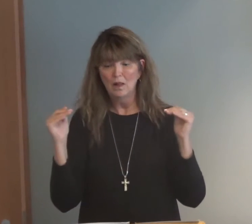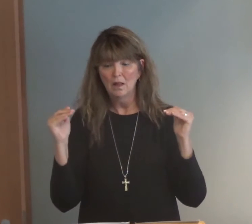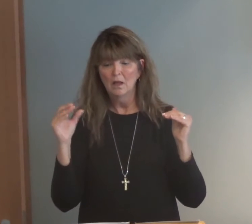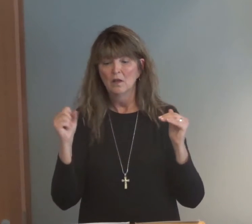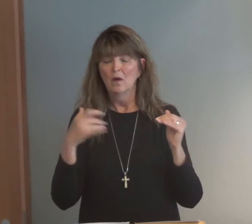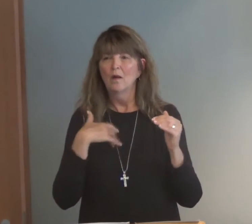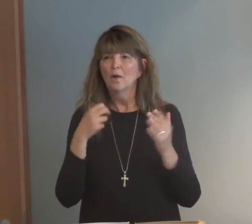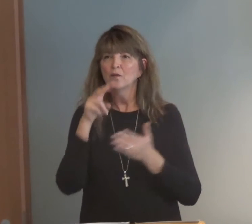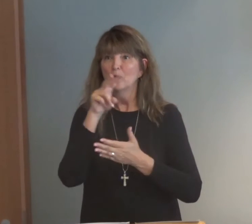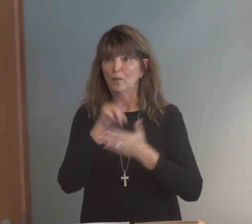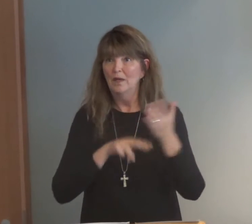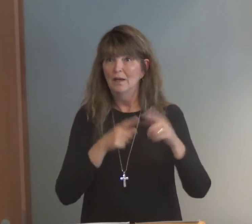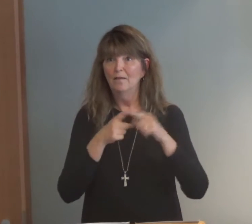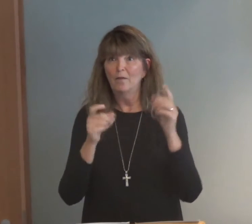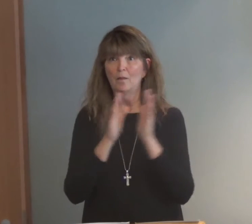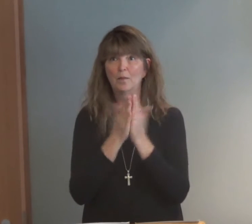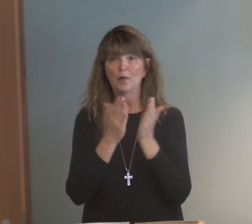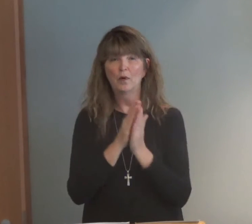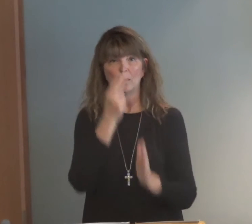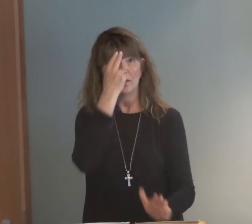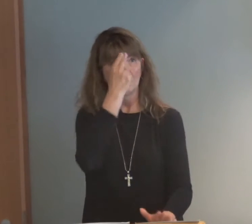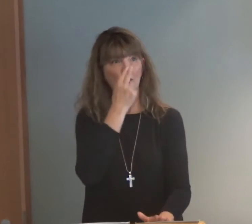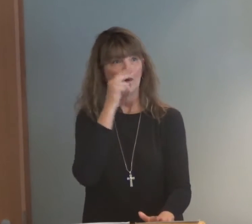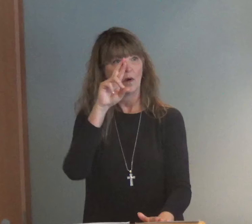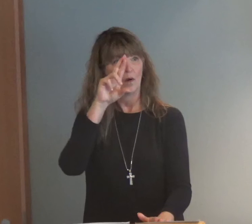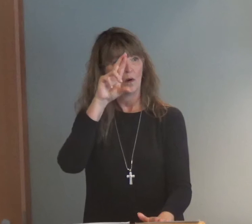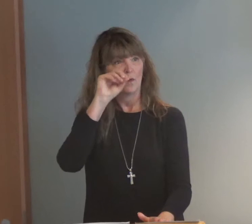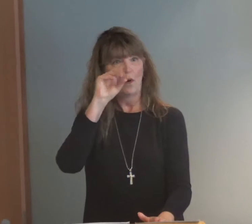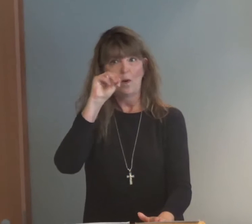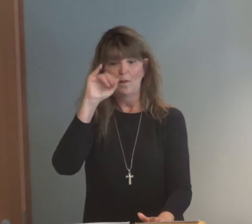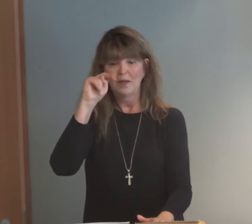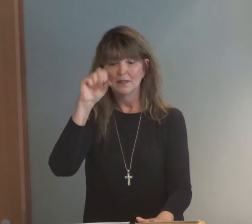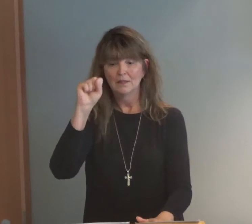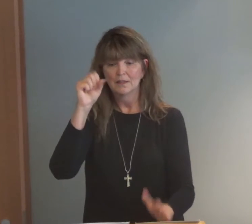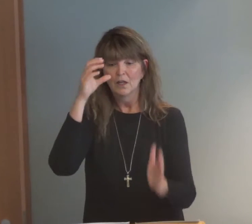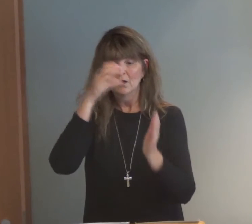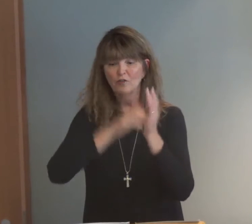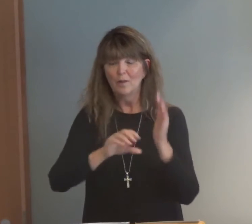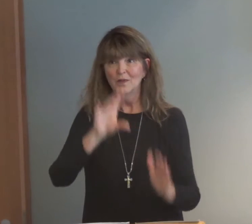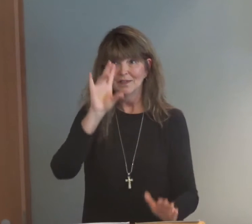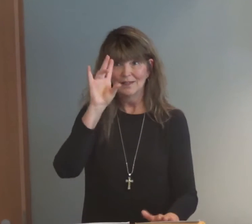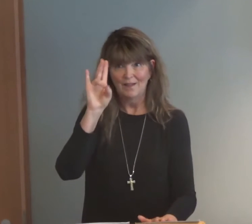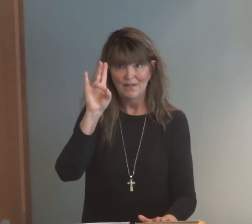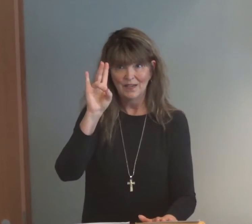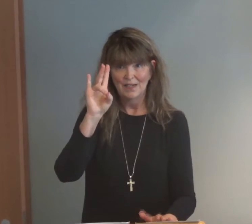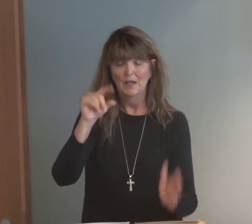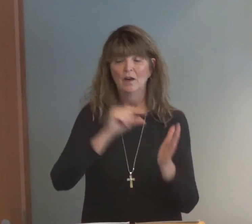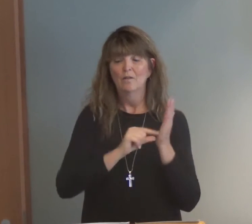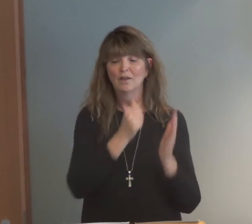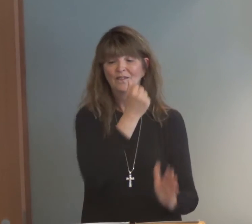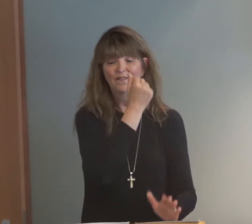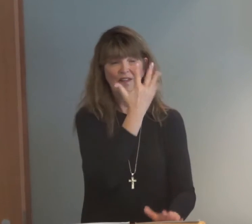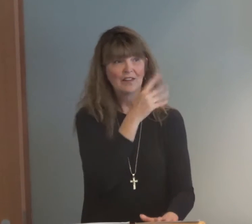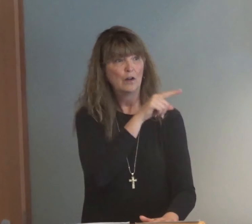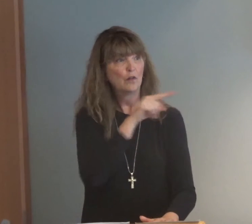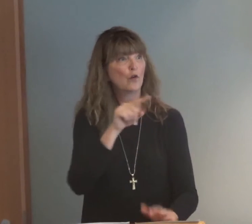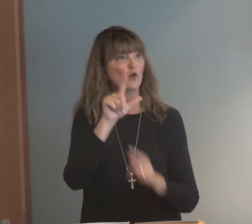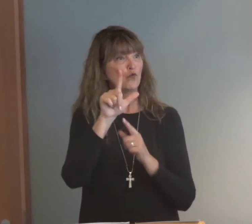as important. So I want to read from the book of Romans, chapter 7, verses